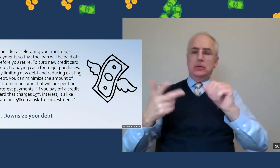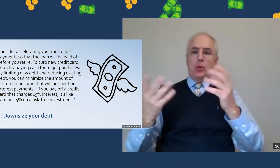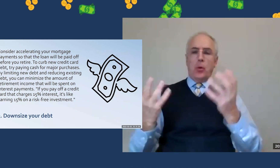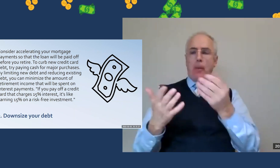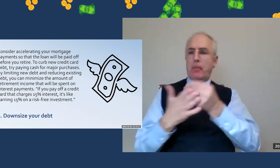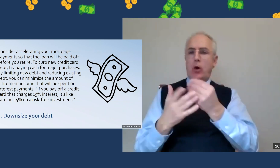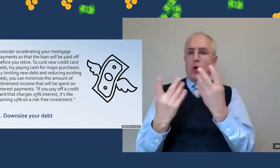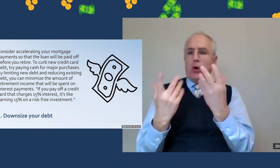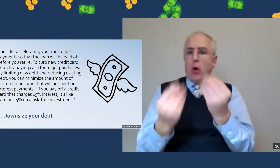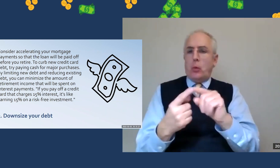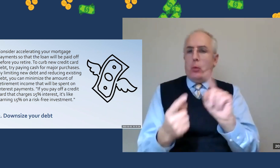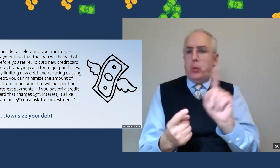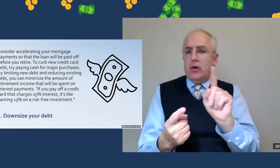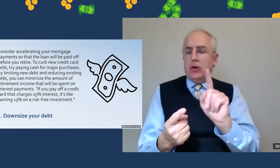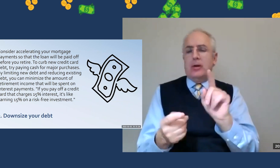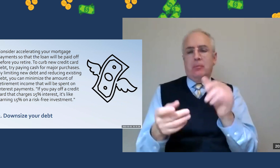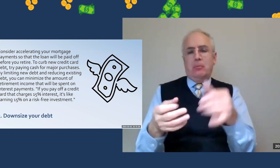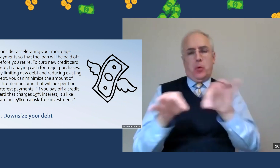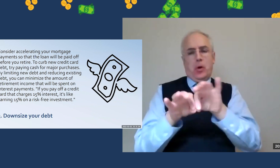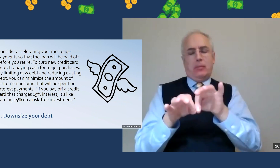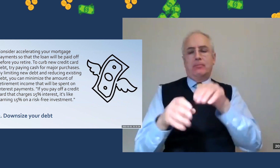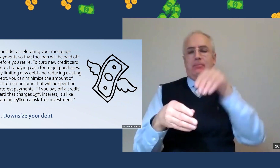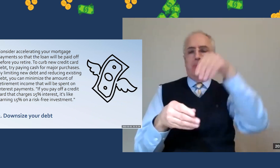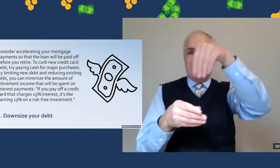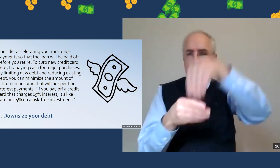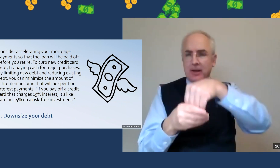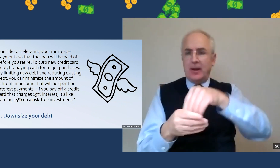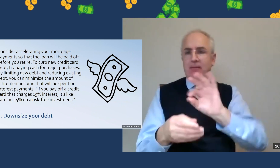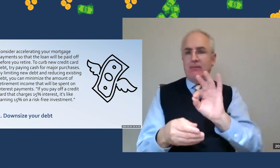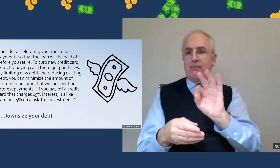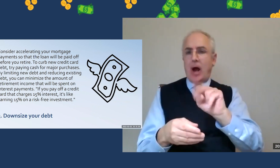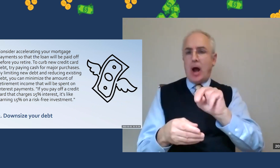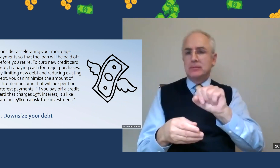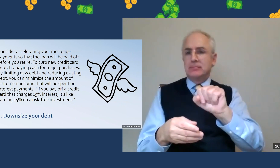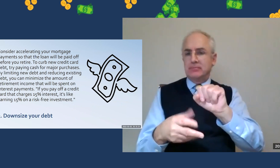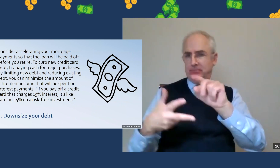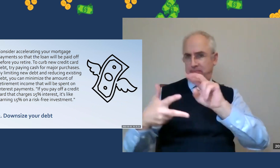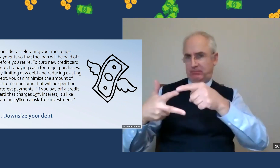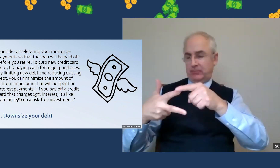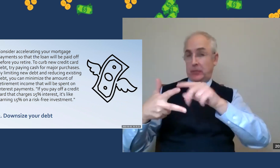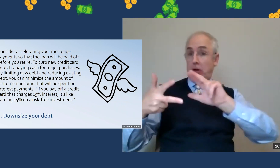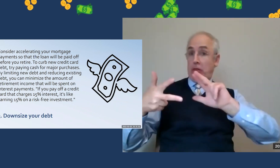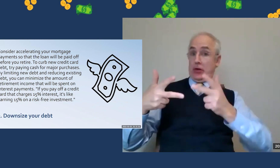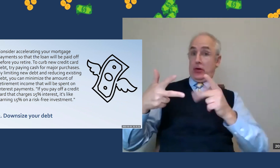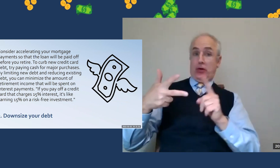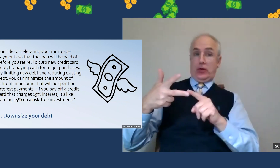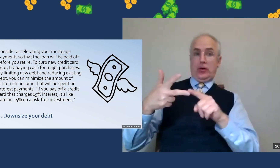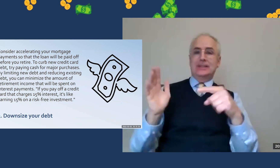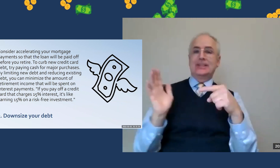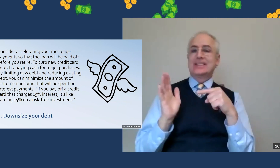So if you have something like a mortgage, it's important that you try to accelerate those payments so the loan will be paid off.